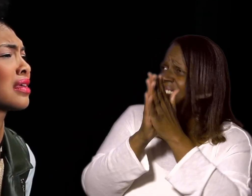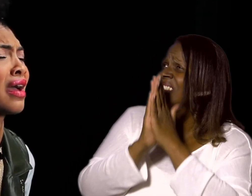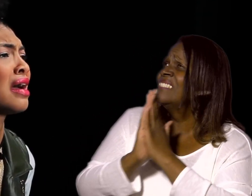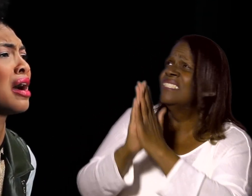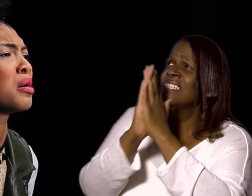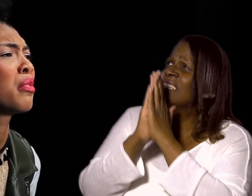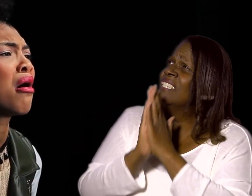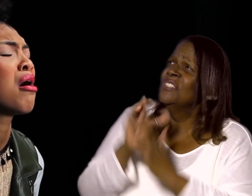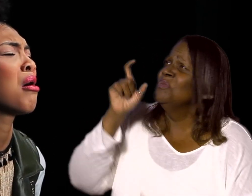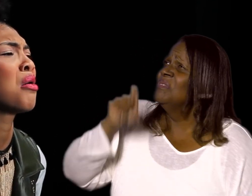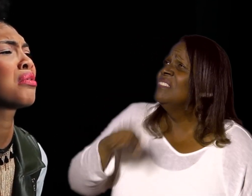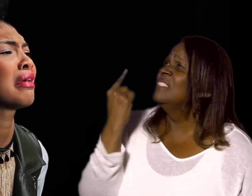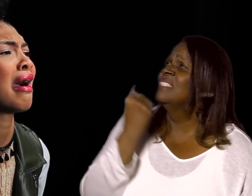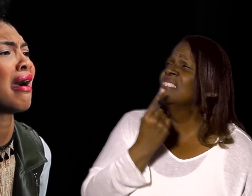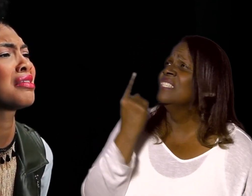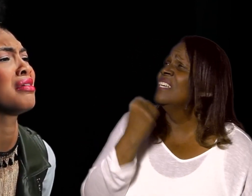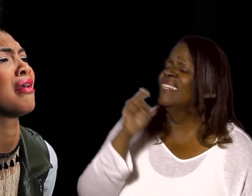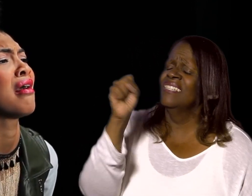gap Oh, God, yeah